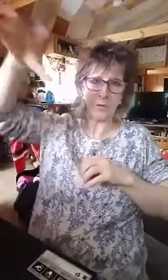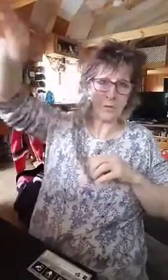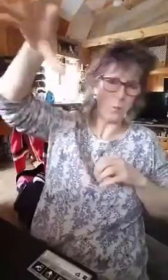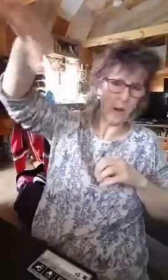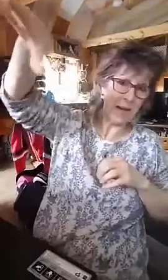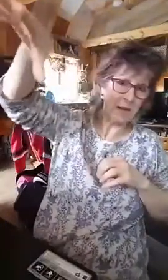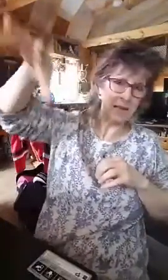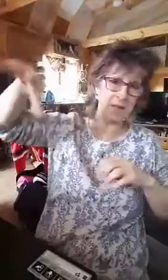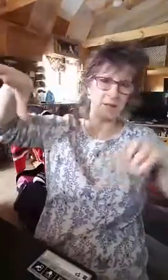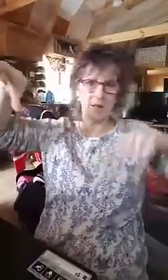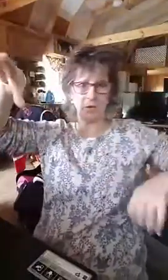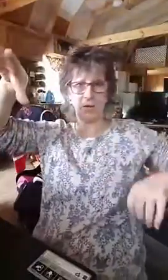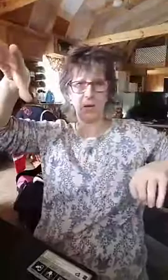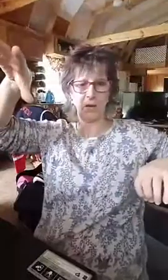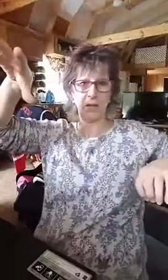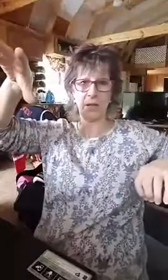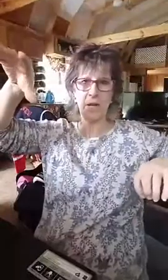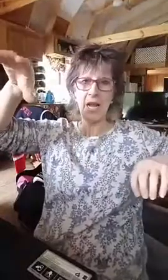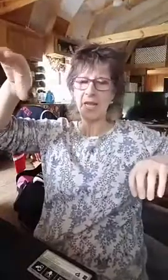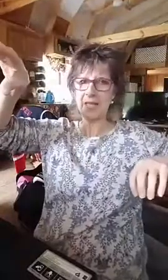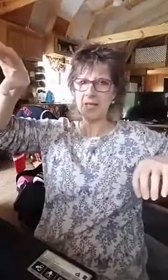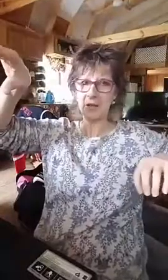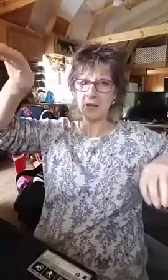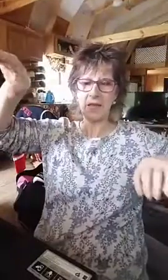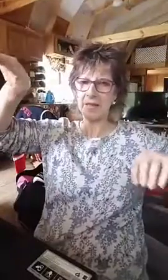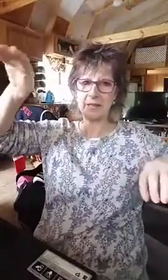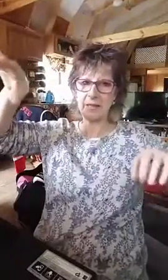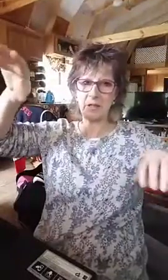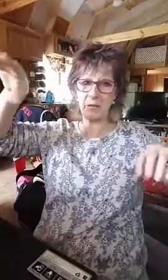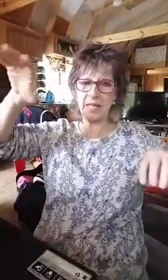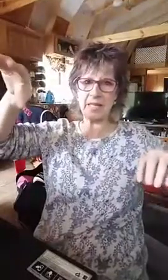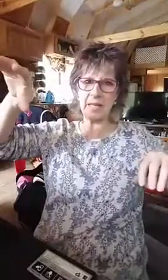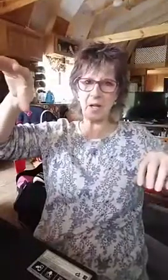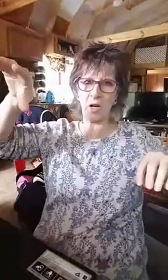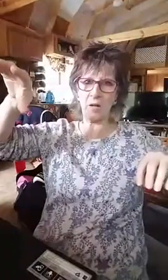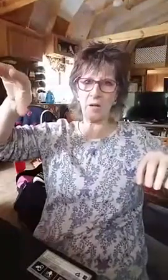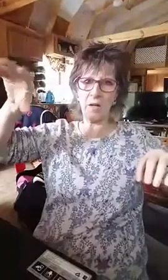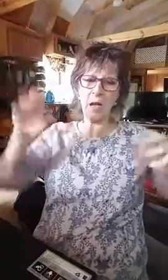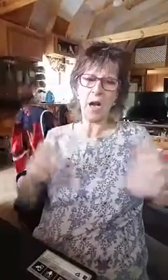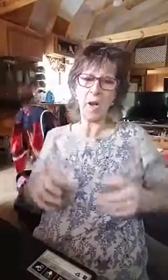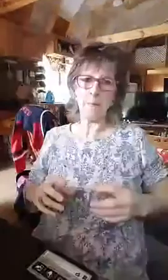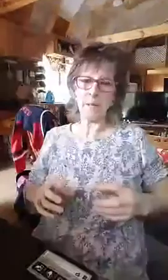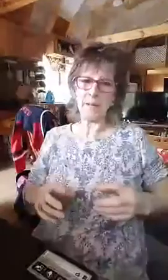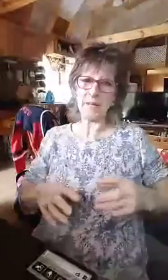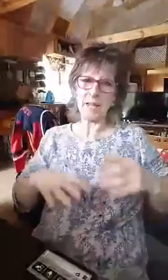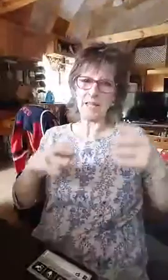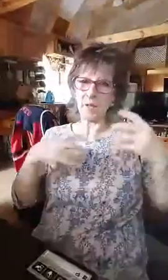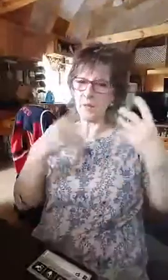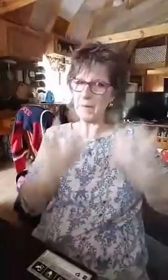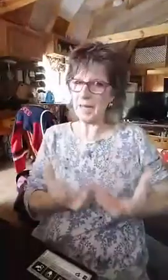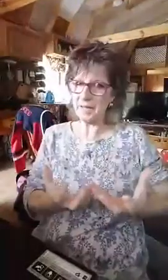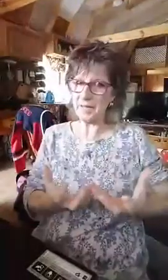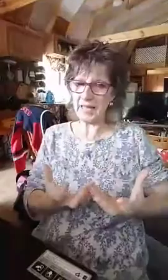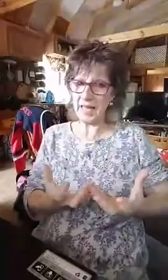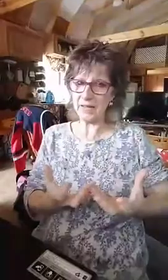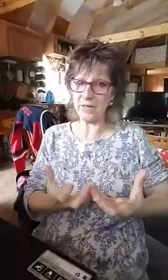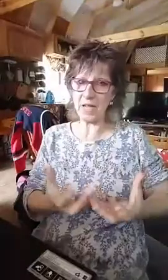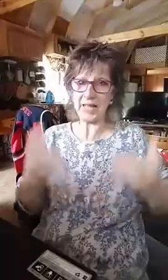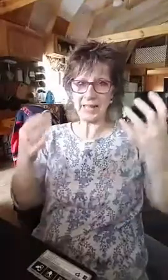fruit's way out here and the roots over here, and it doesn't look like it's related at all. But so if I'm not hearing any answers, at least